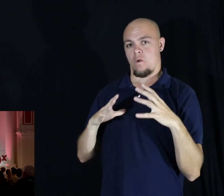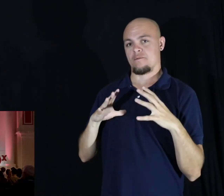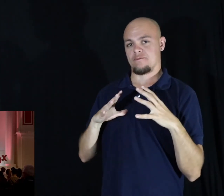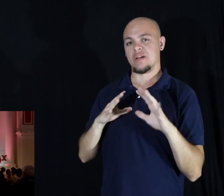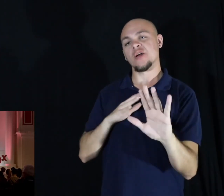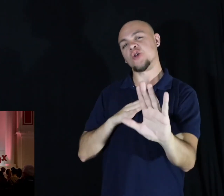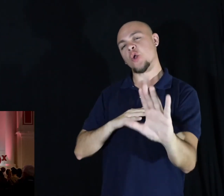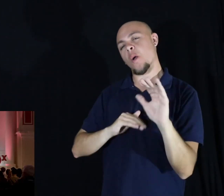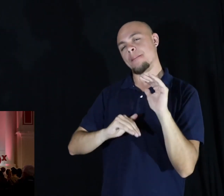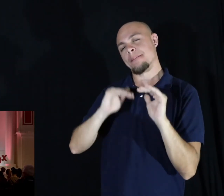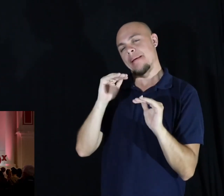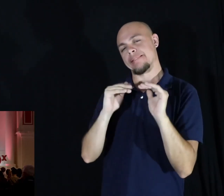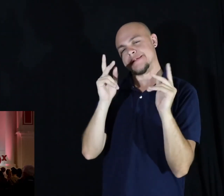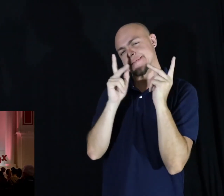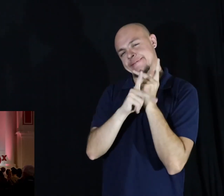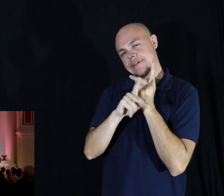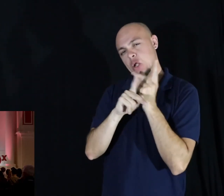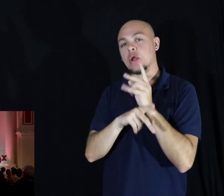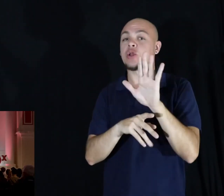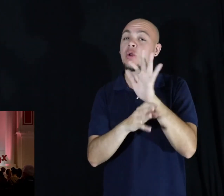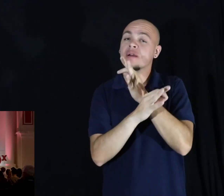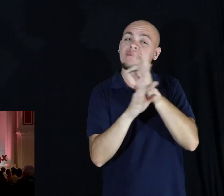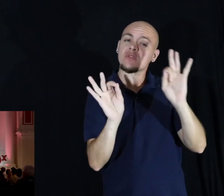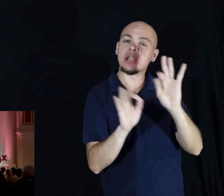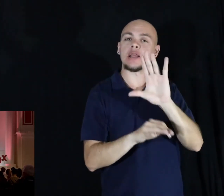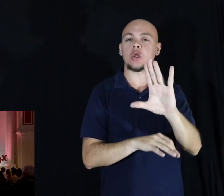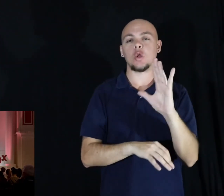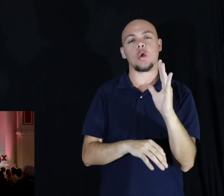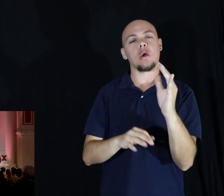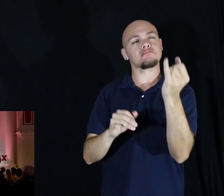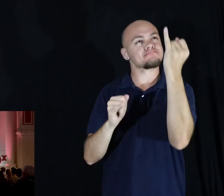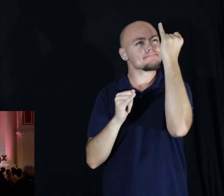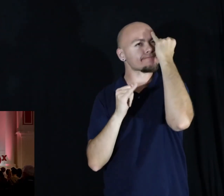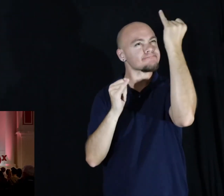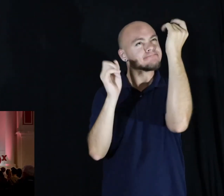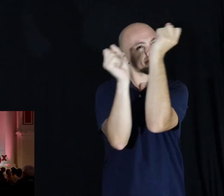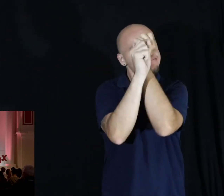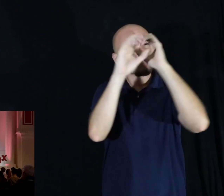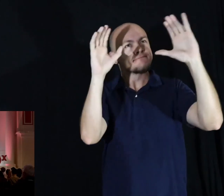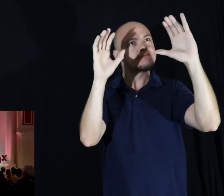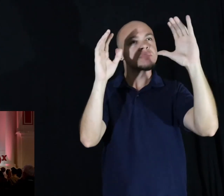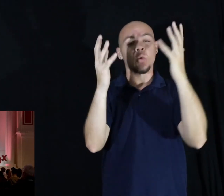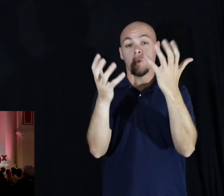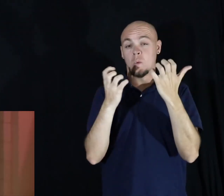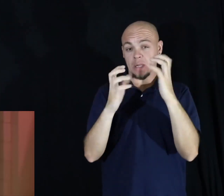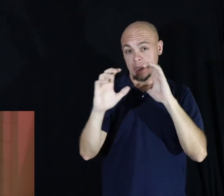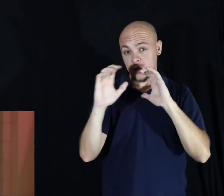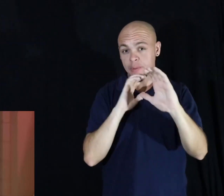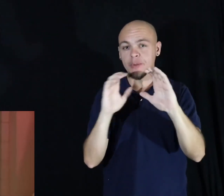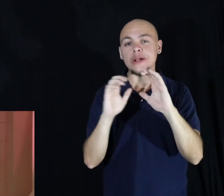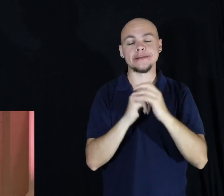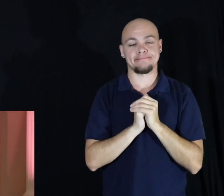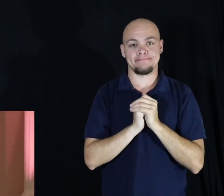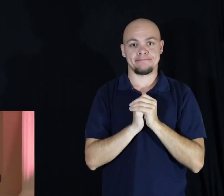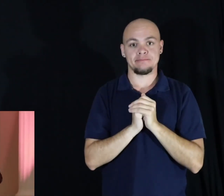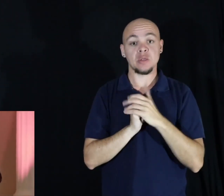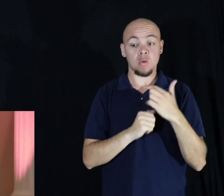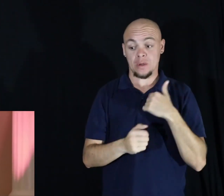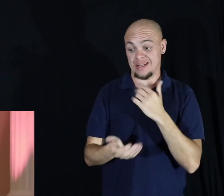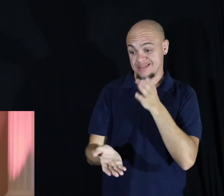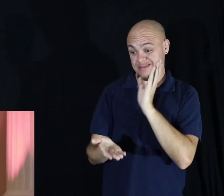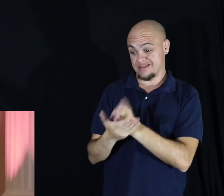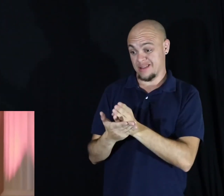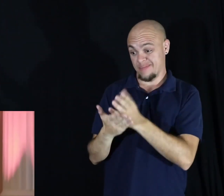your balance. Find your freedom. Find your ideal way to communicate. Because as soon as I stopped